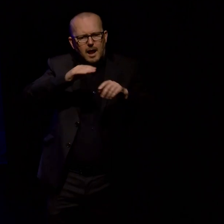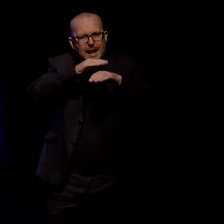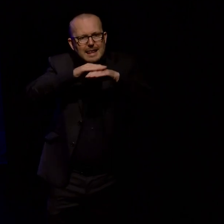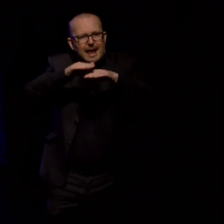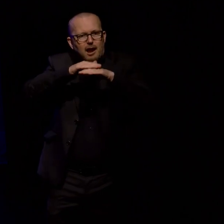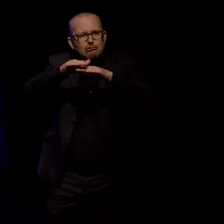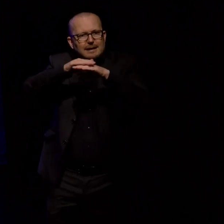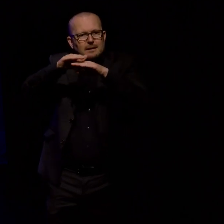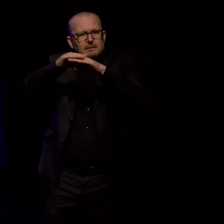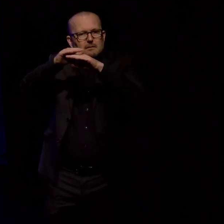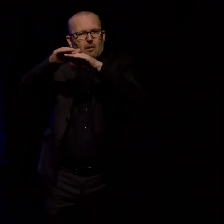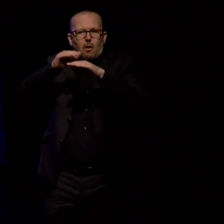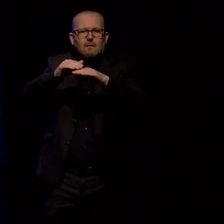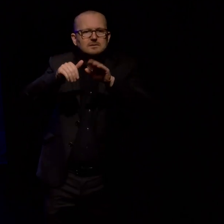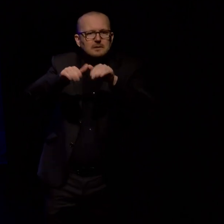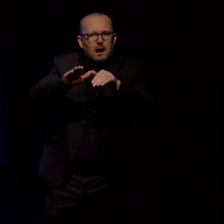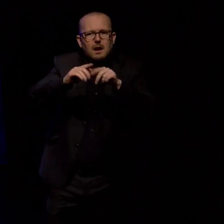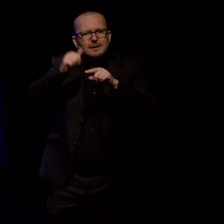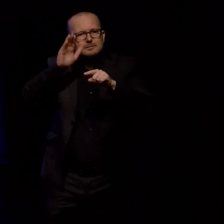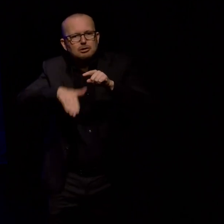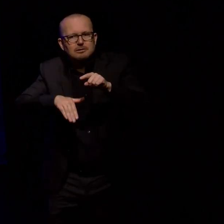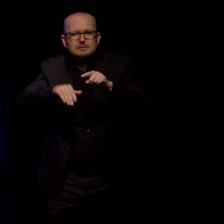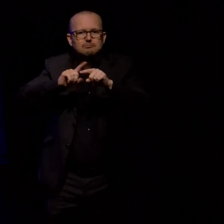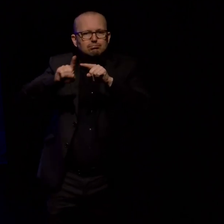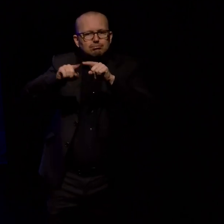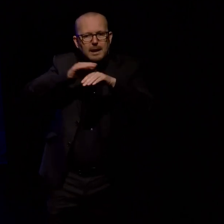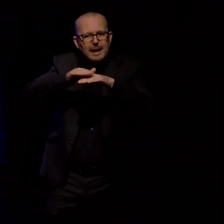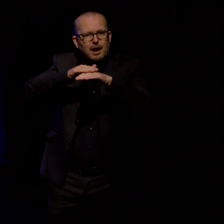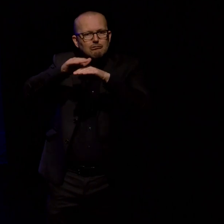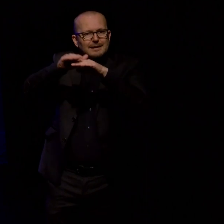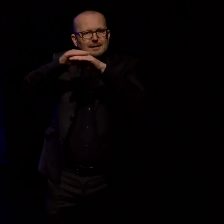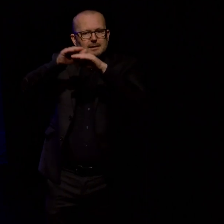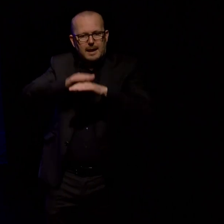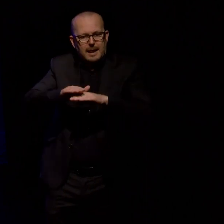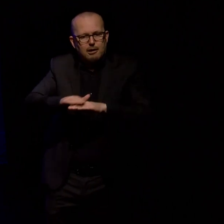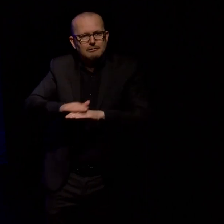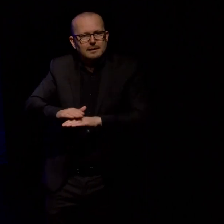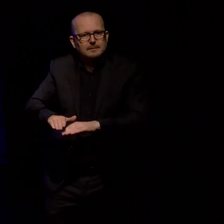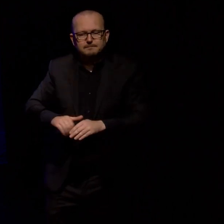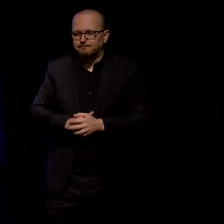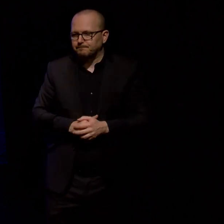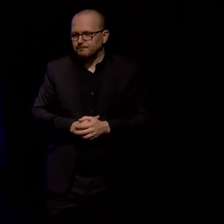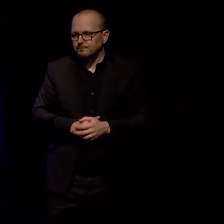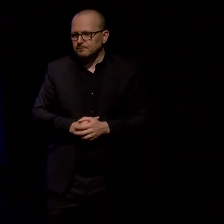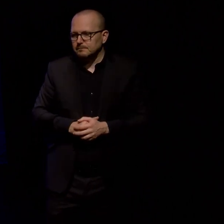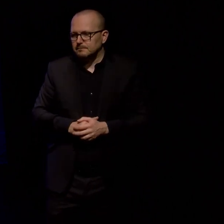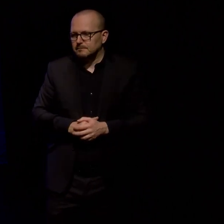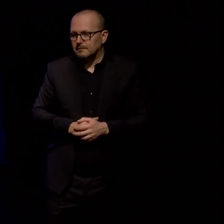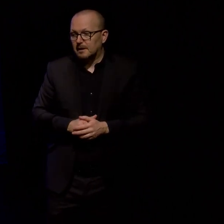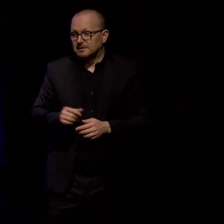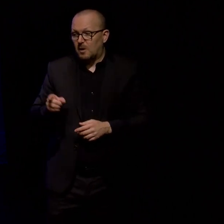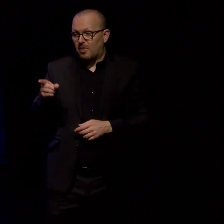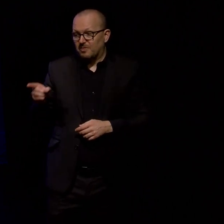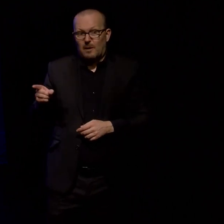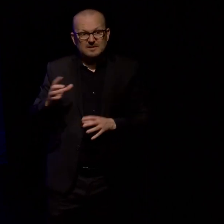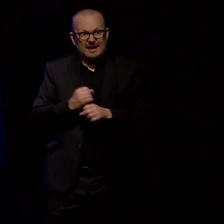materials and experiences. So that's where we ended up and here's the long and winding road we travelled